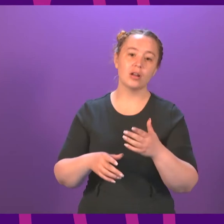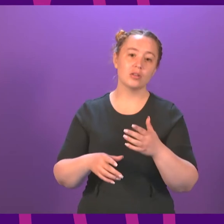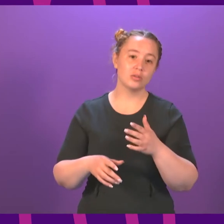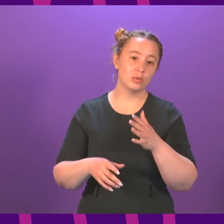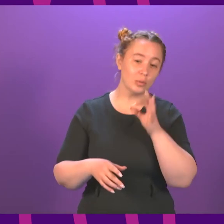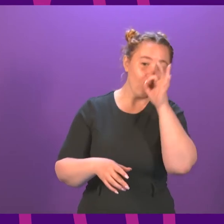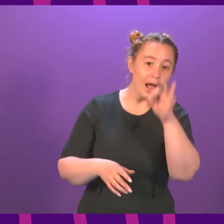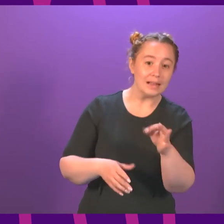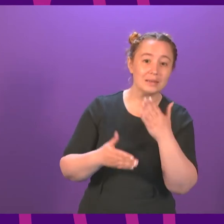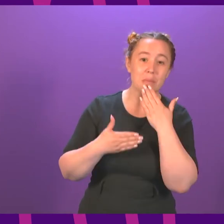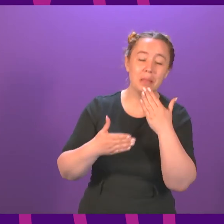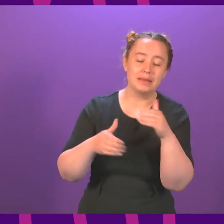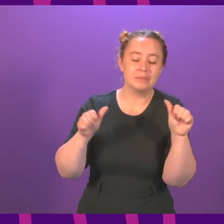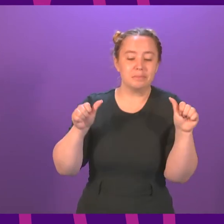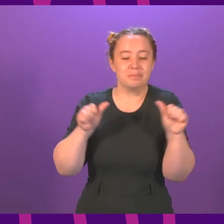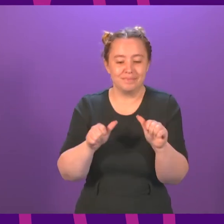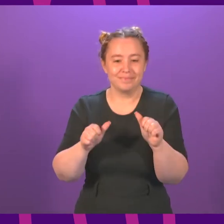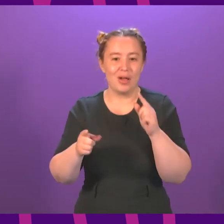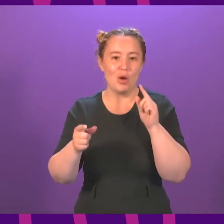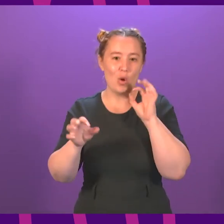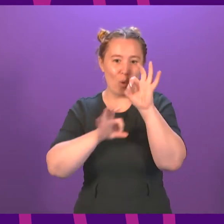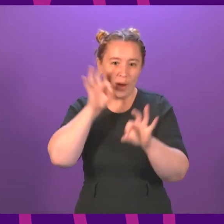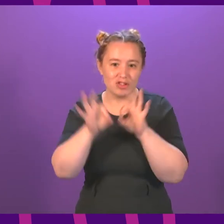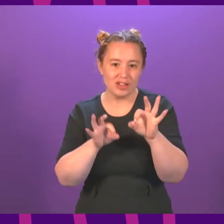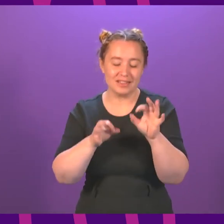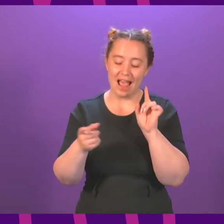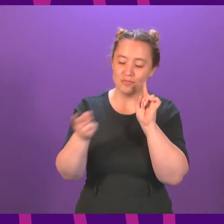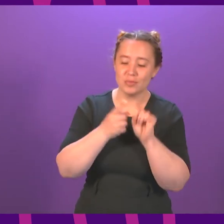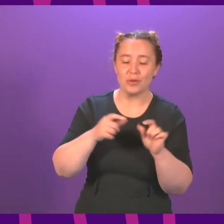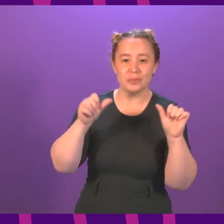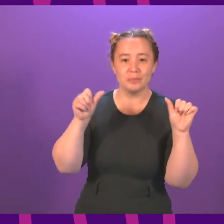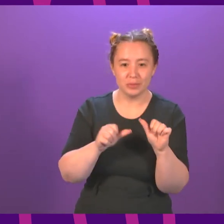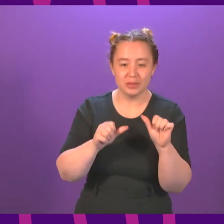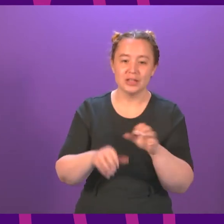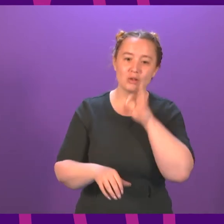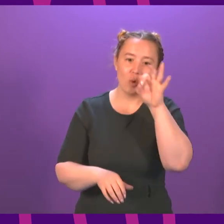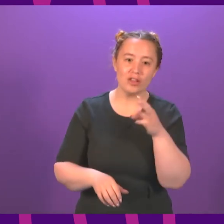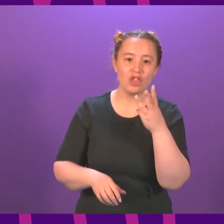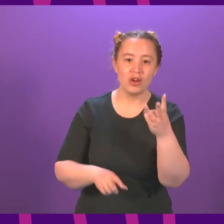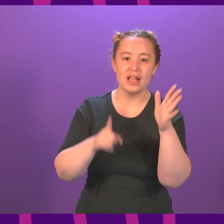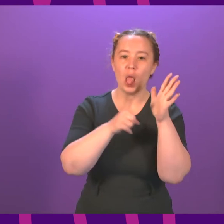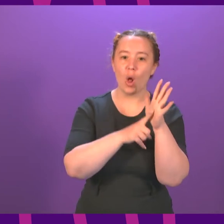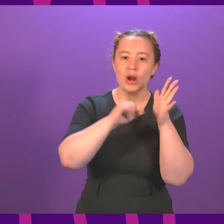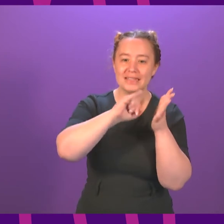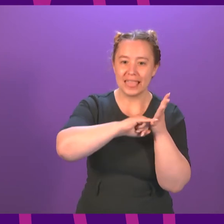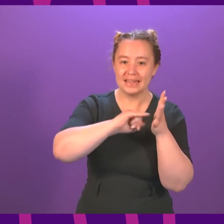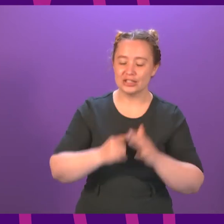succinct questions and more succinct responses. Thank you. And I call question number three, Lorna Slater.